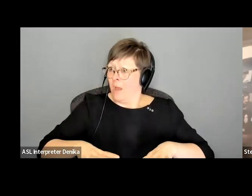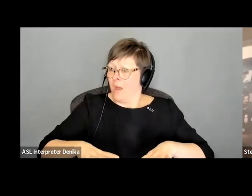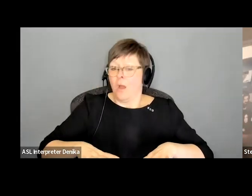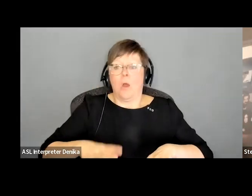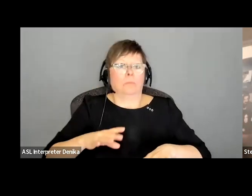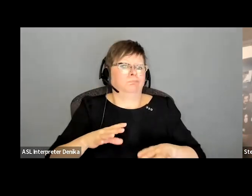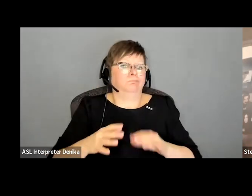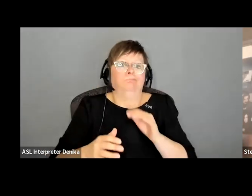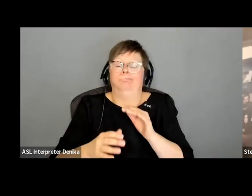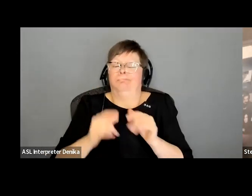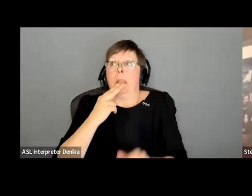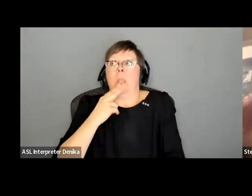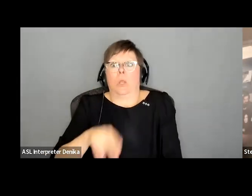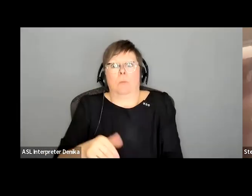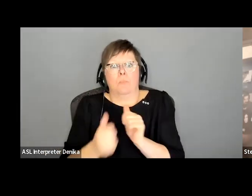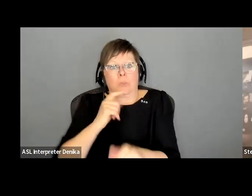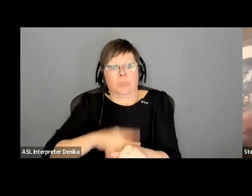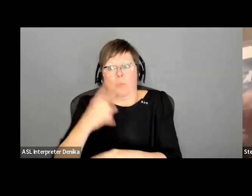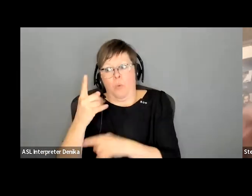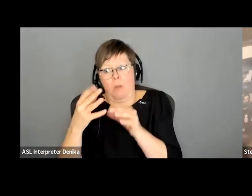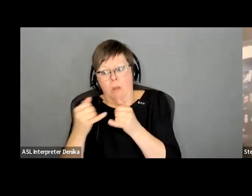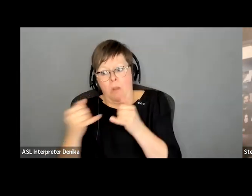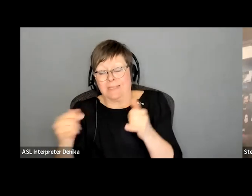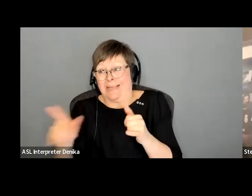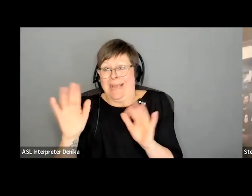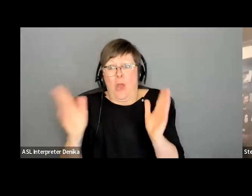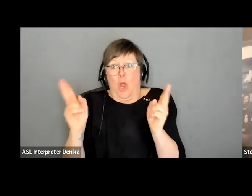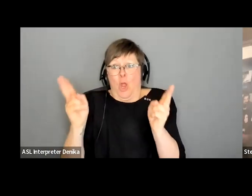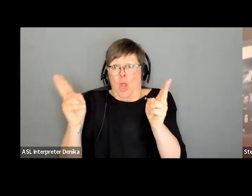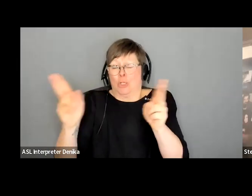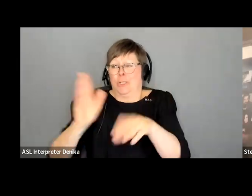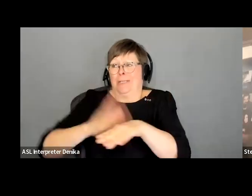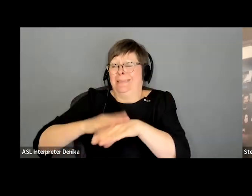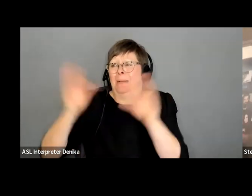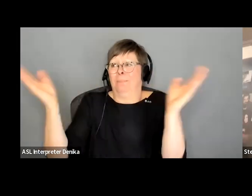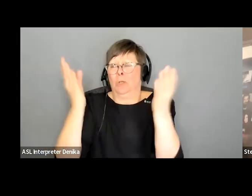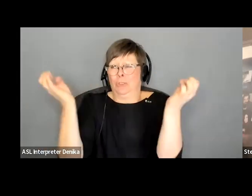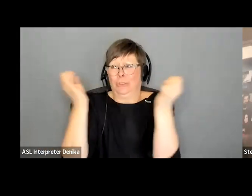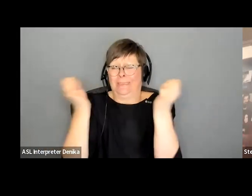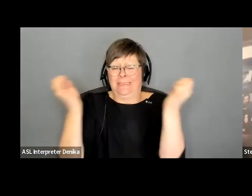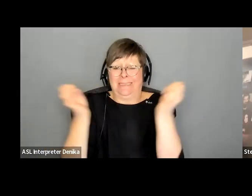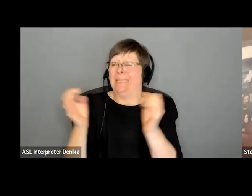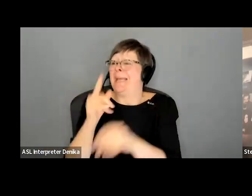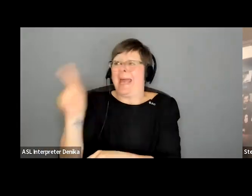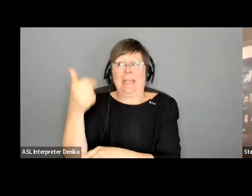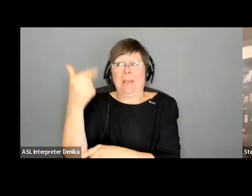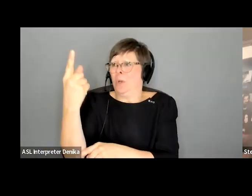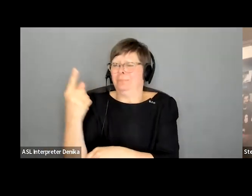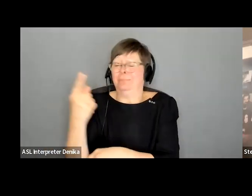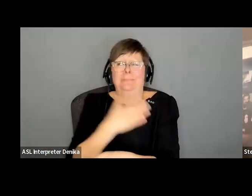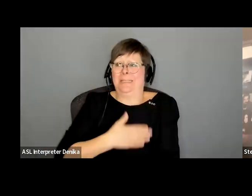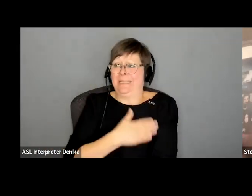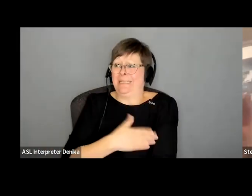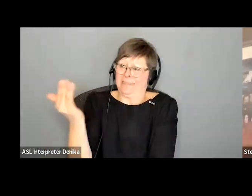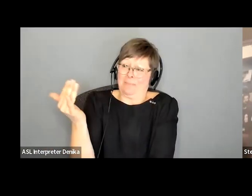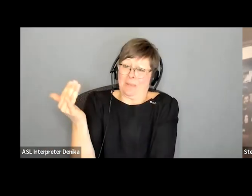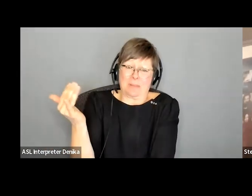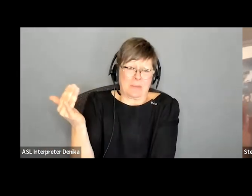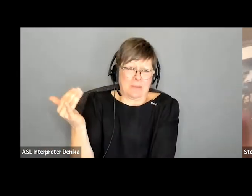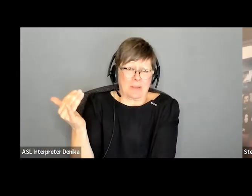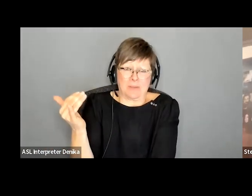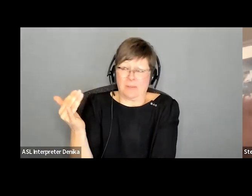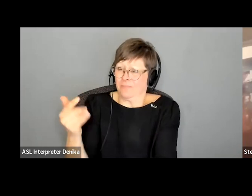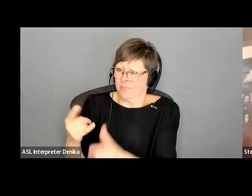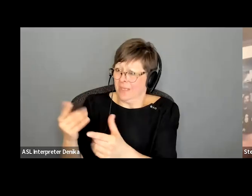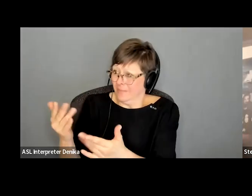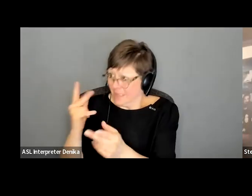you know put it out urgent the really sorry but anybody that you can get see as many as i can and i send them